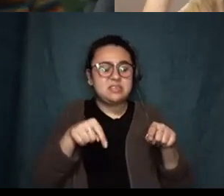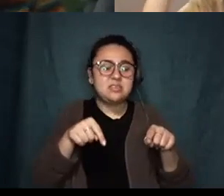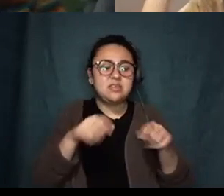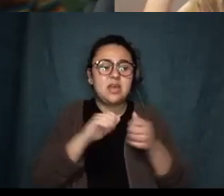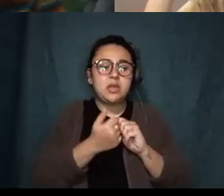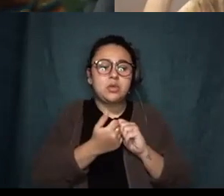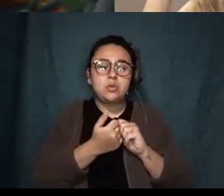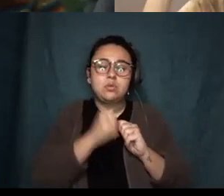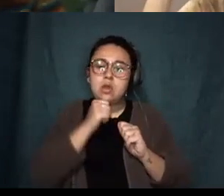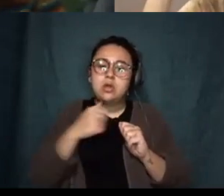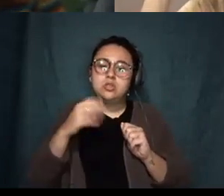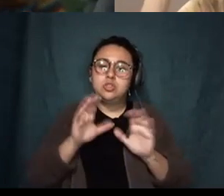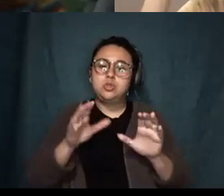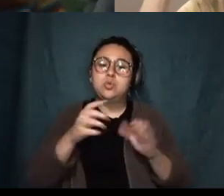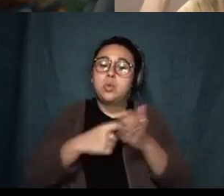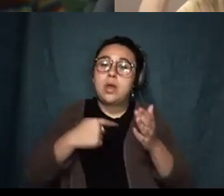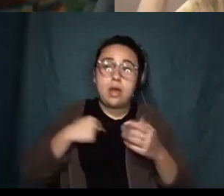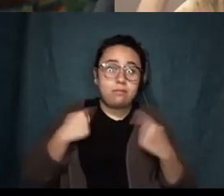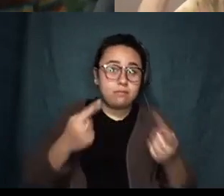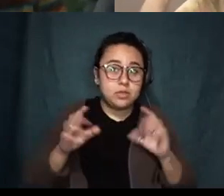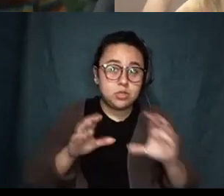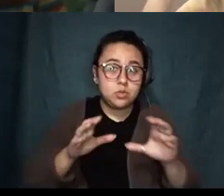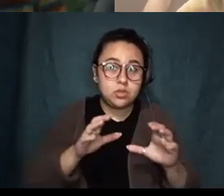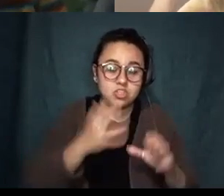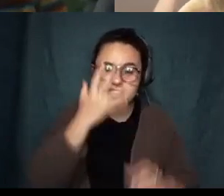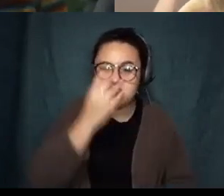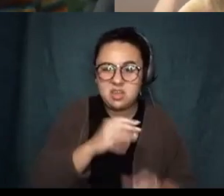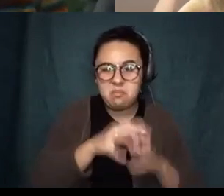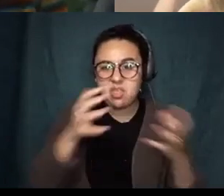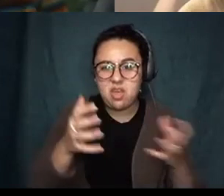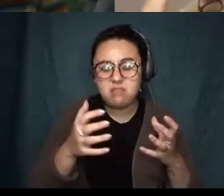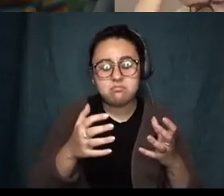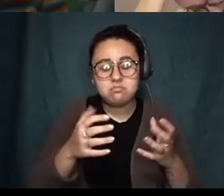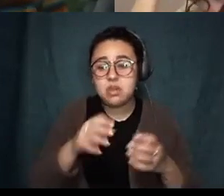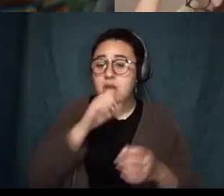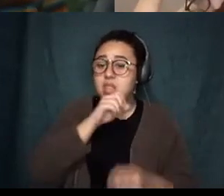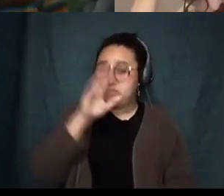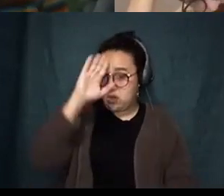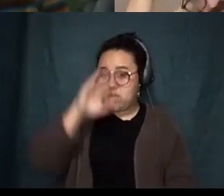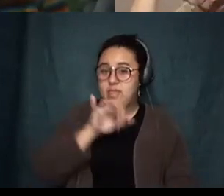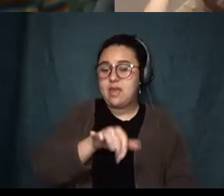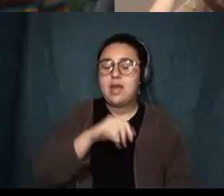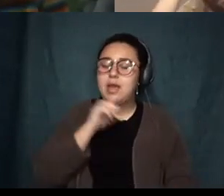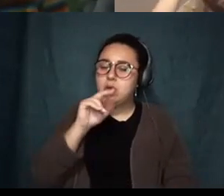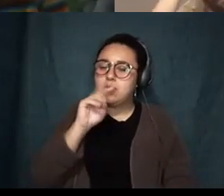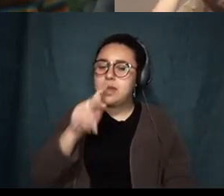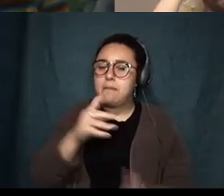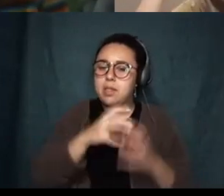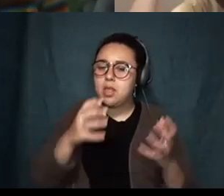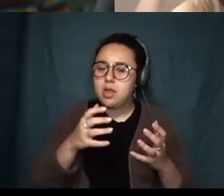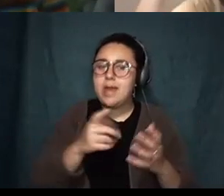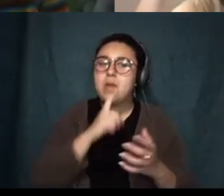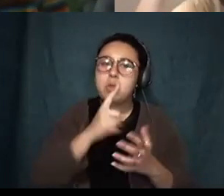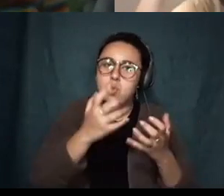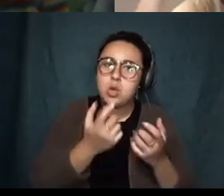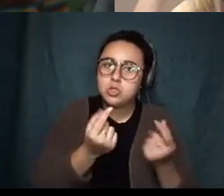just nap a lot uh I would love to know this too um although I don't nap a lot but I would like to that's all I really want to